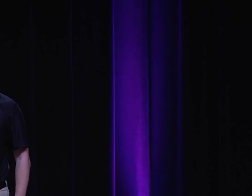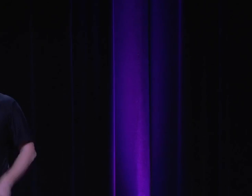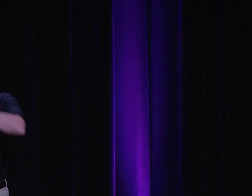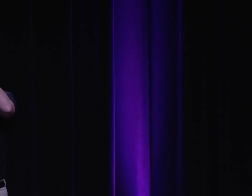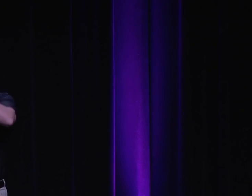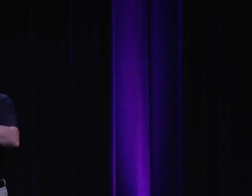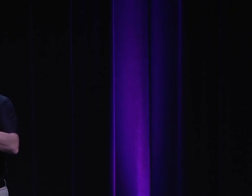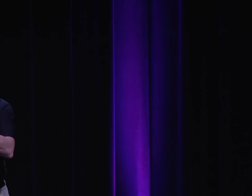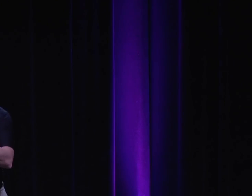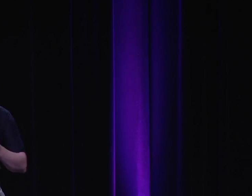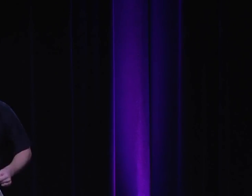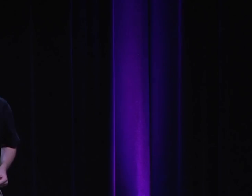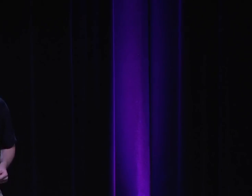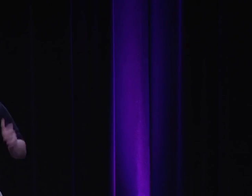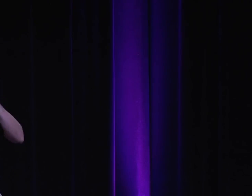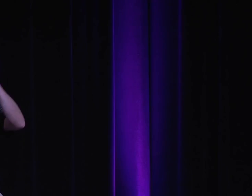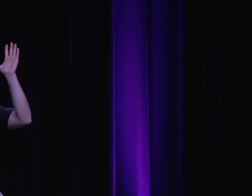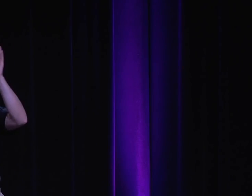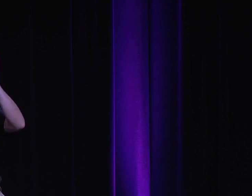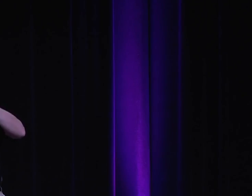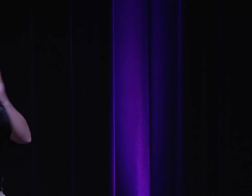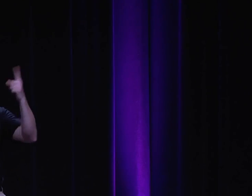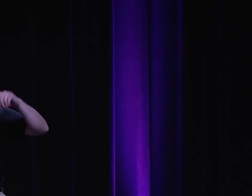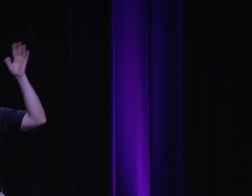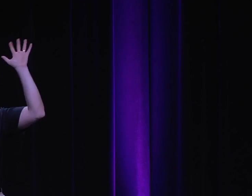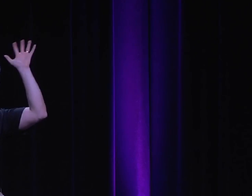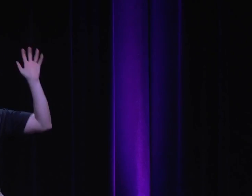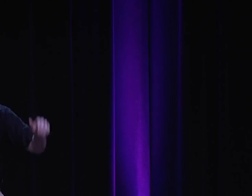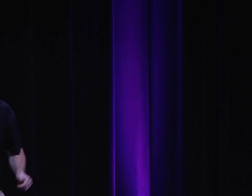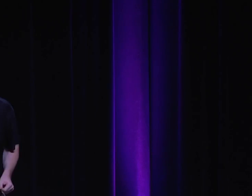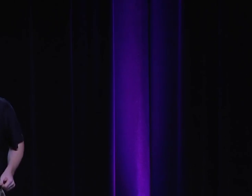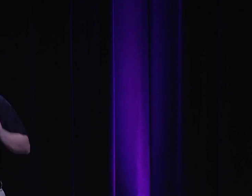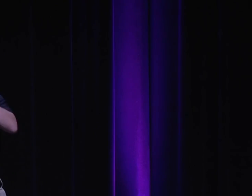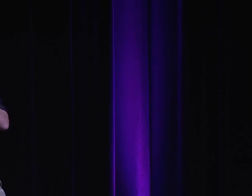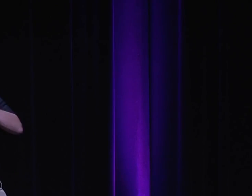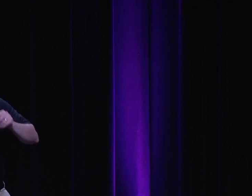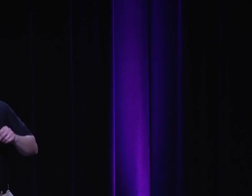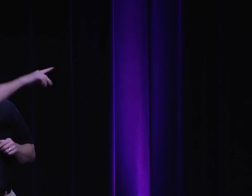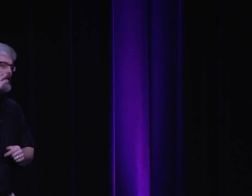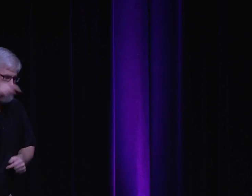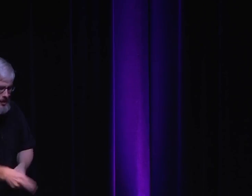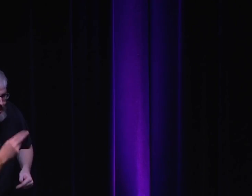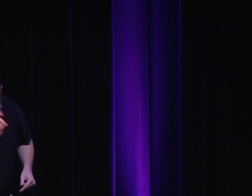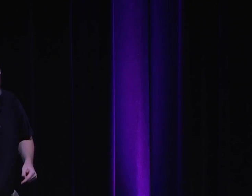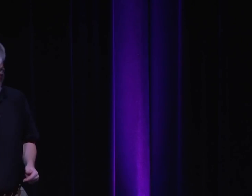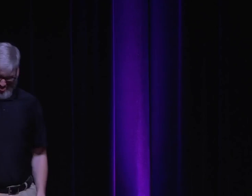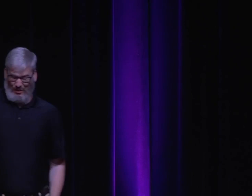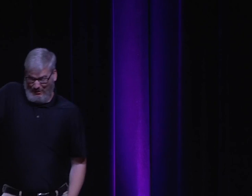But religion says, the future is the end. There is death and destruction. Millions of you